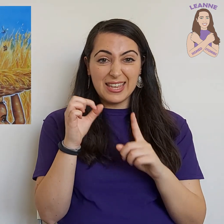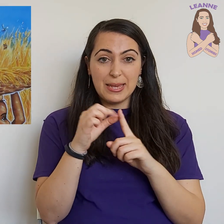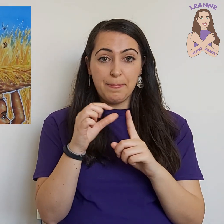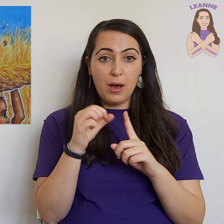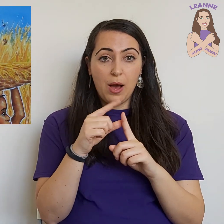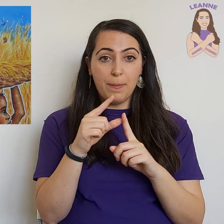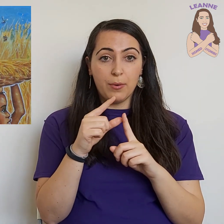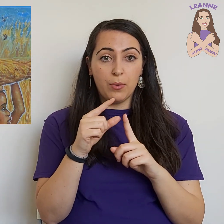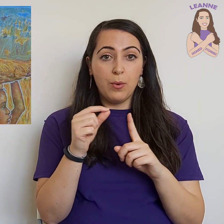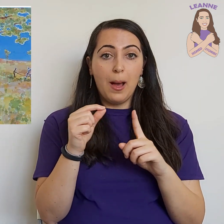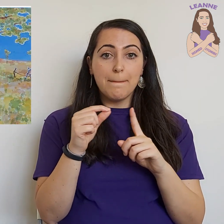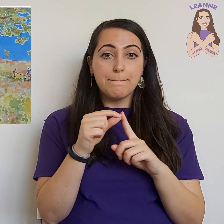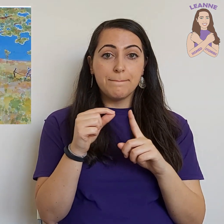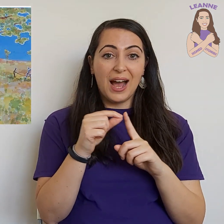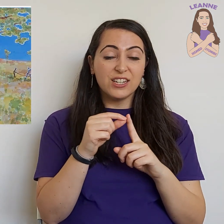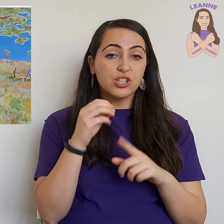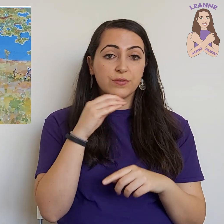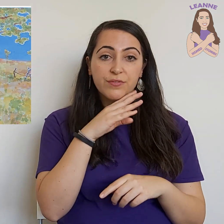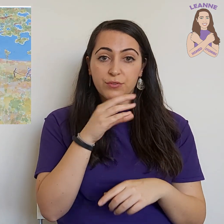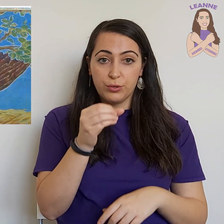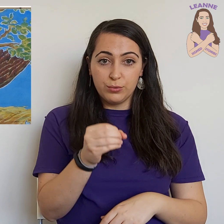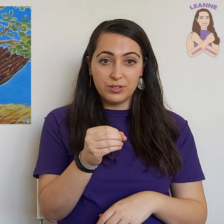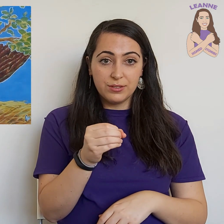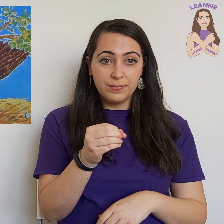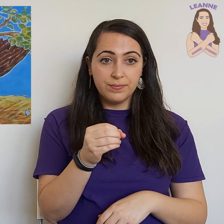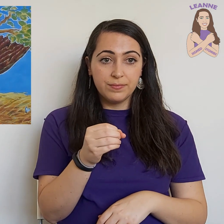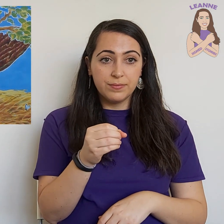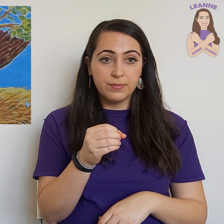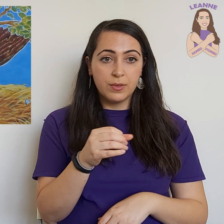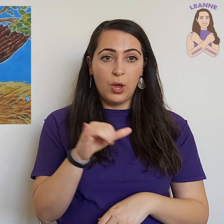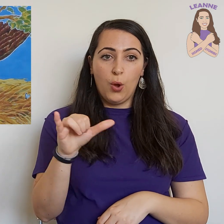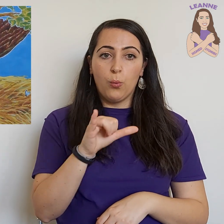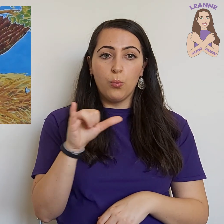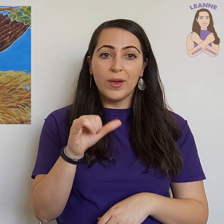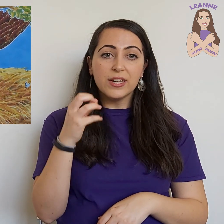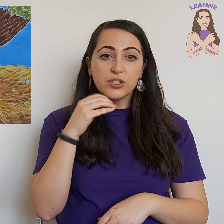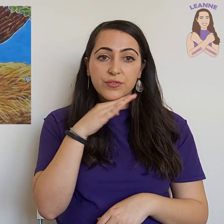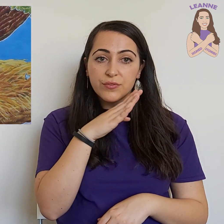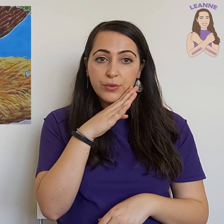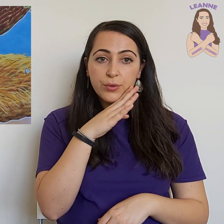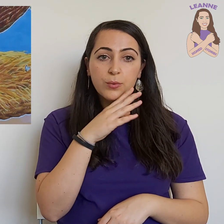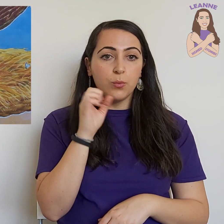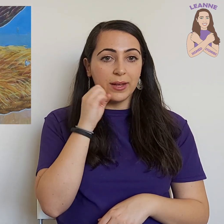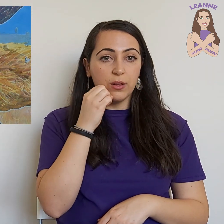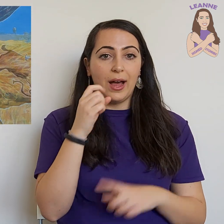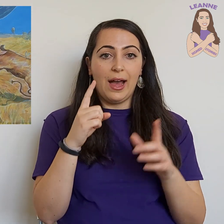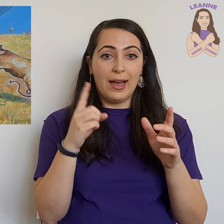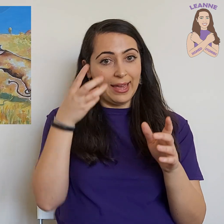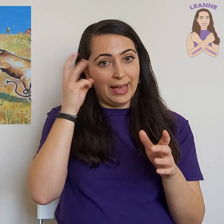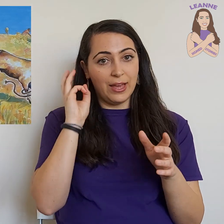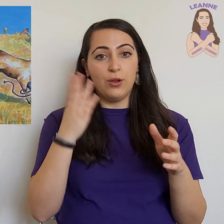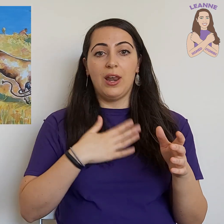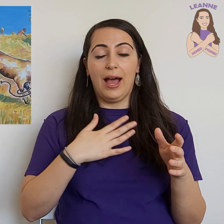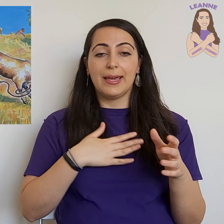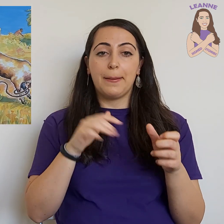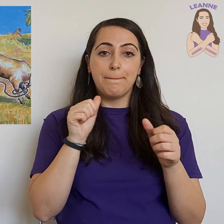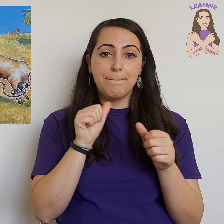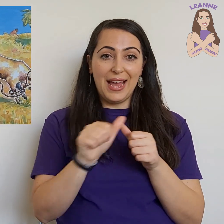purple passion fruit? Which fruit will Achao like best?